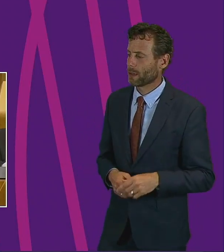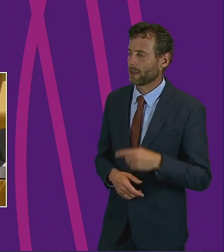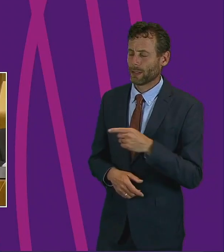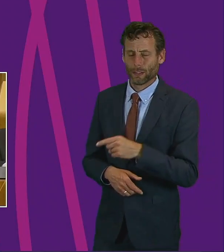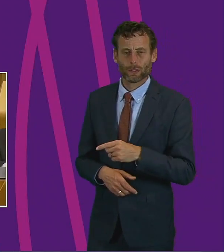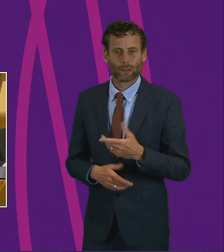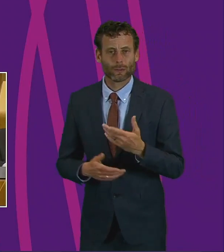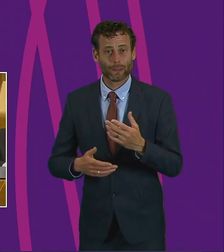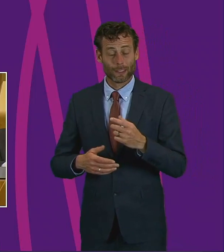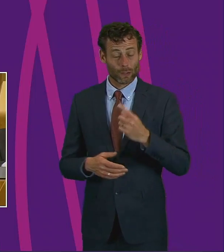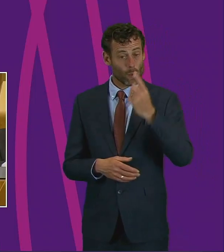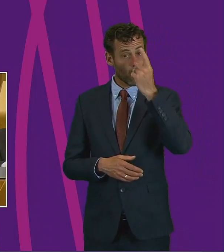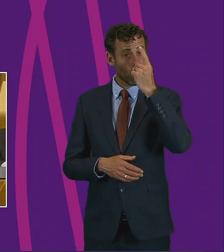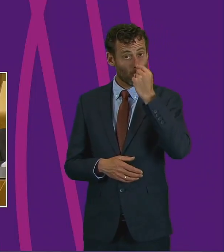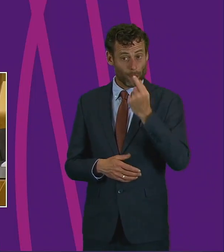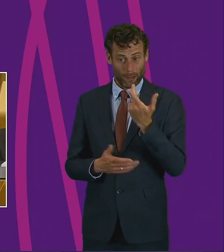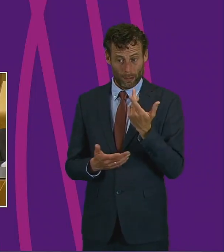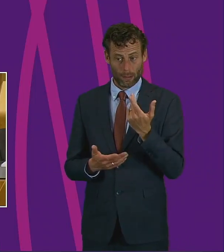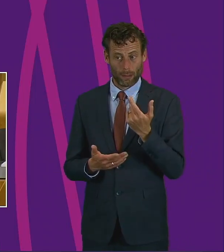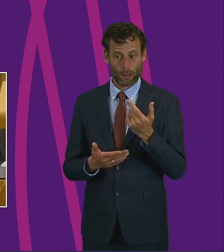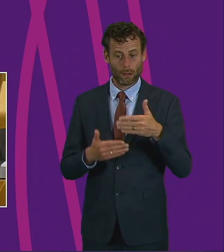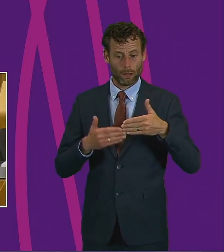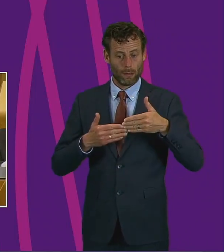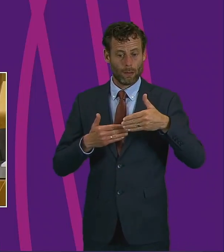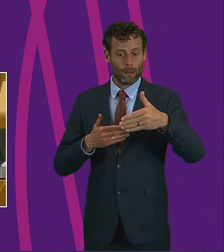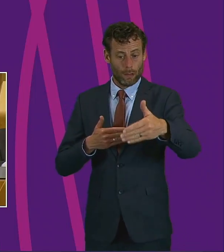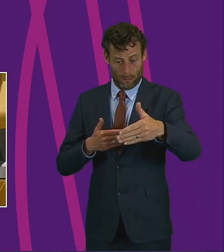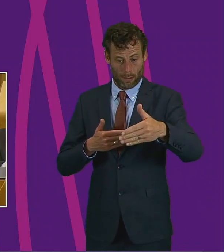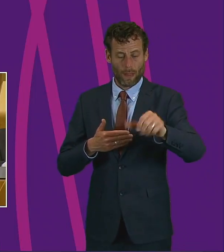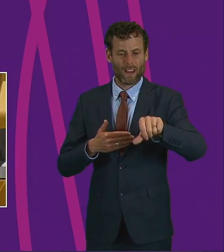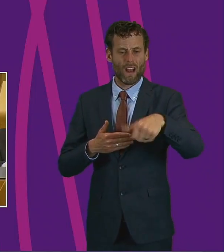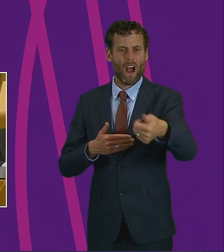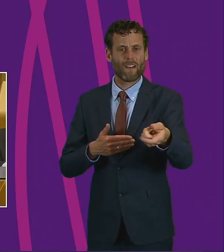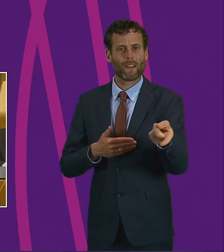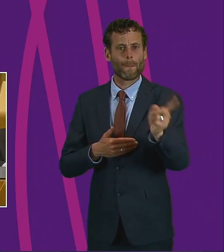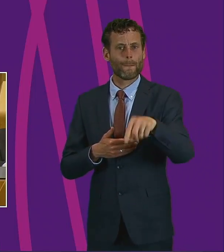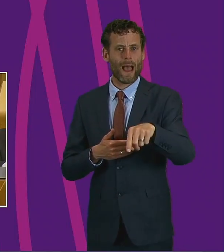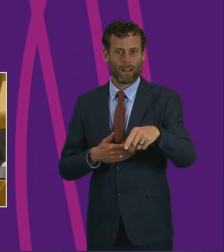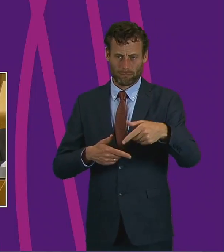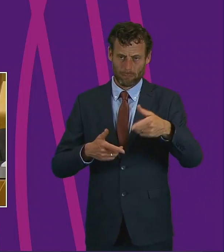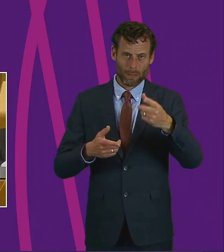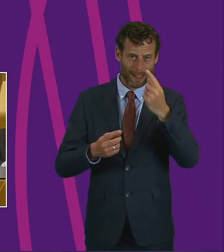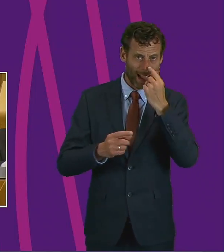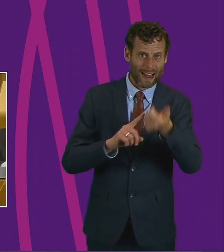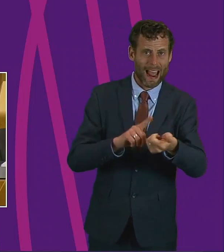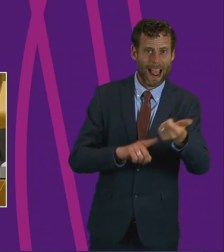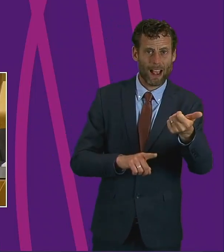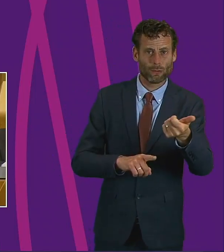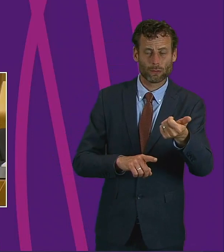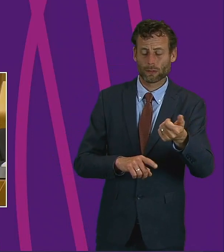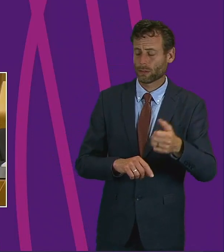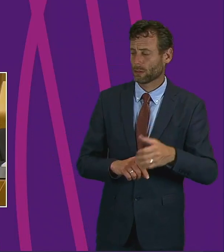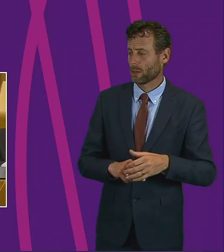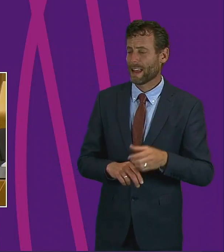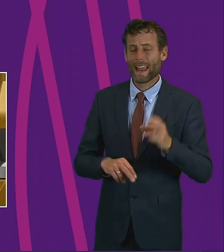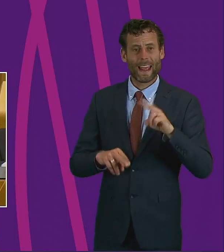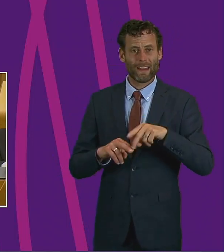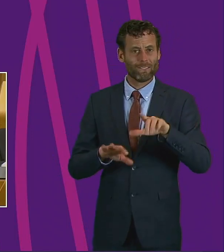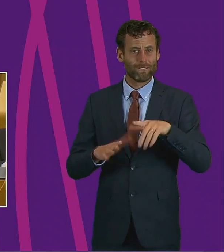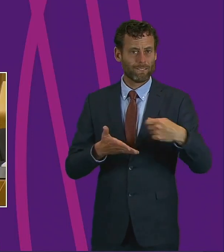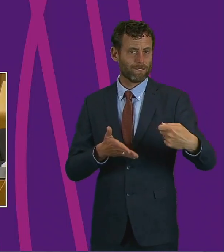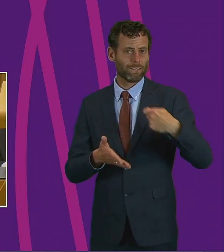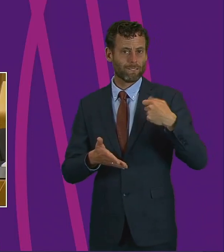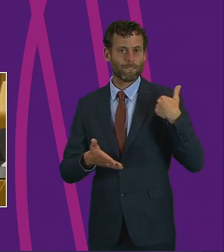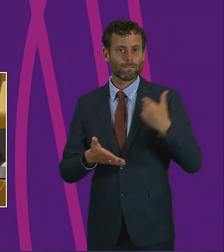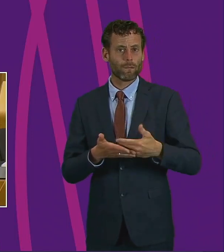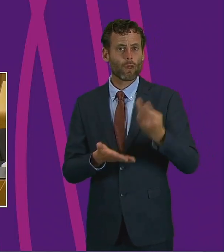discretionary by the Coronavirus Act will be mandatory again. This means that the Housing and Property Chamber must evict tenants who have been in arrears for three